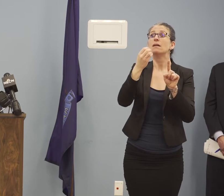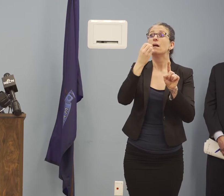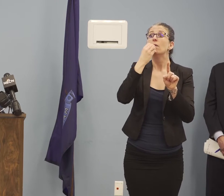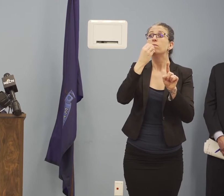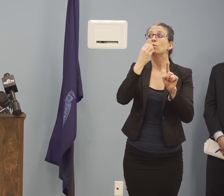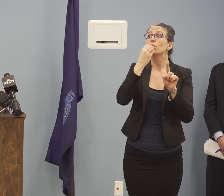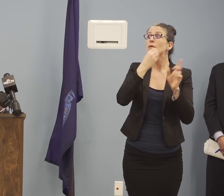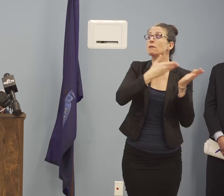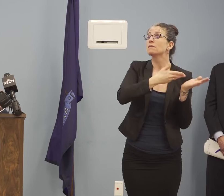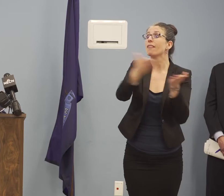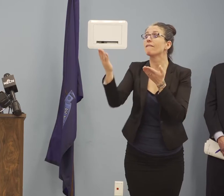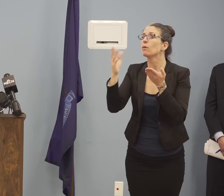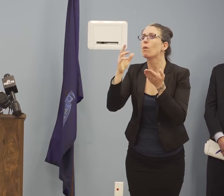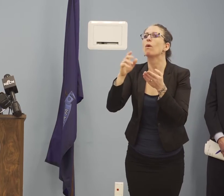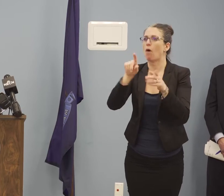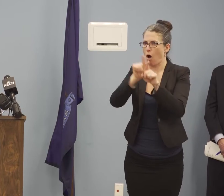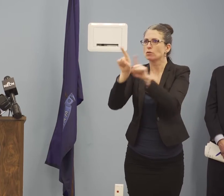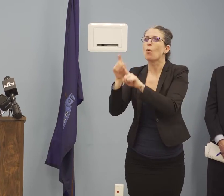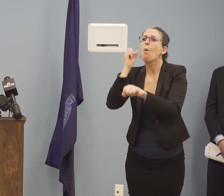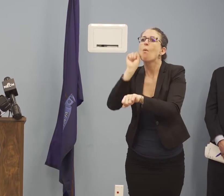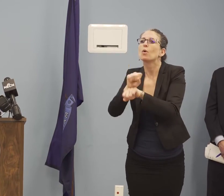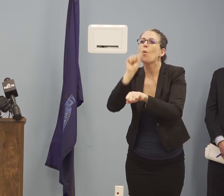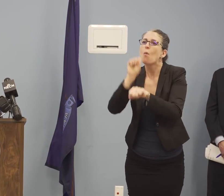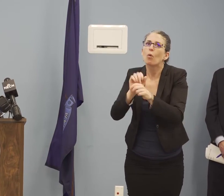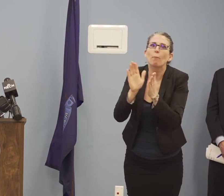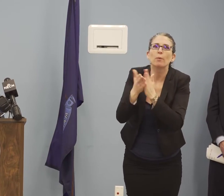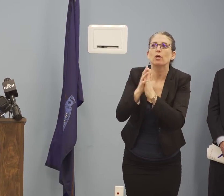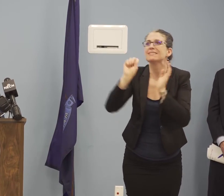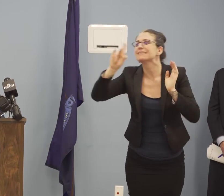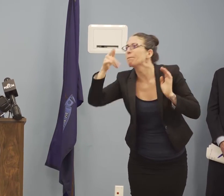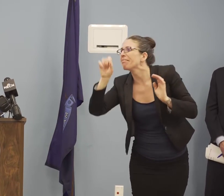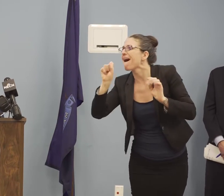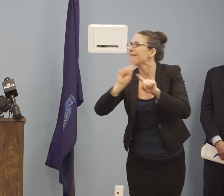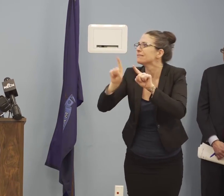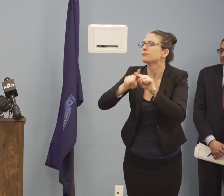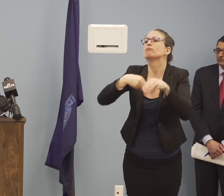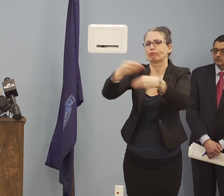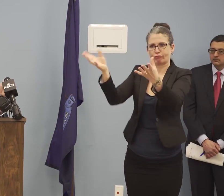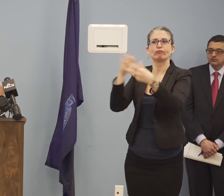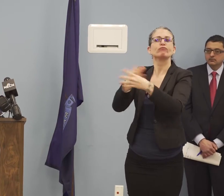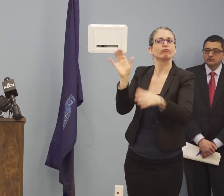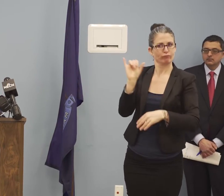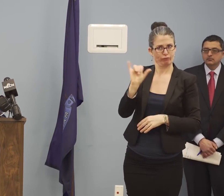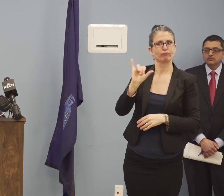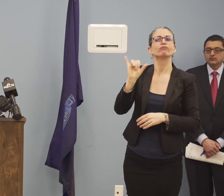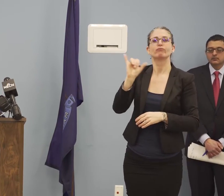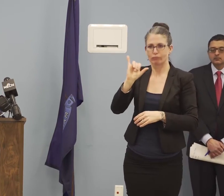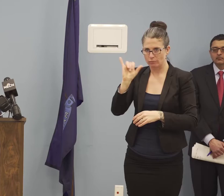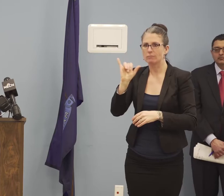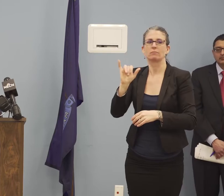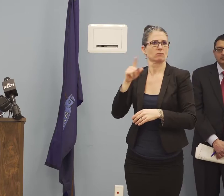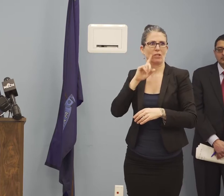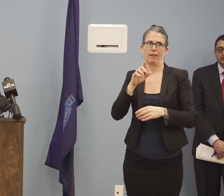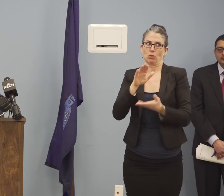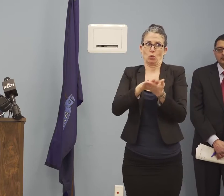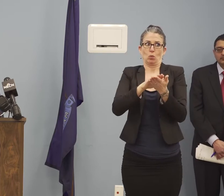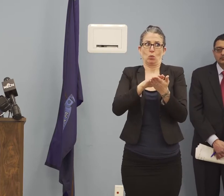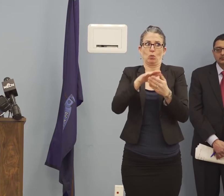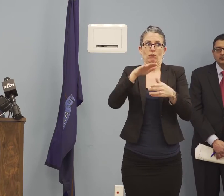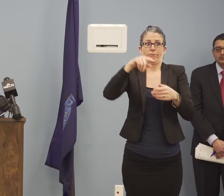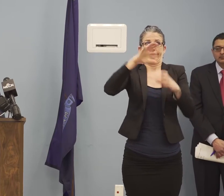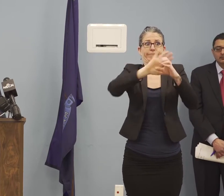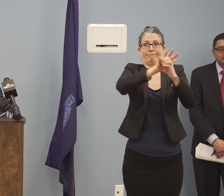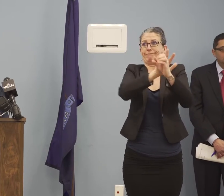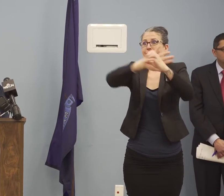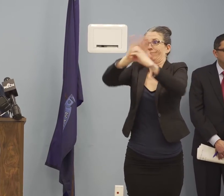different. Each physical plant, each physical school is different. We're encouraging that flexibility. We want our kids to keep learning and keep being